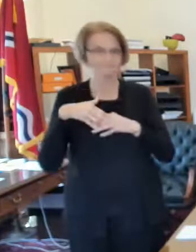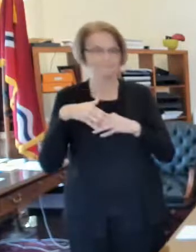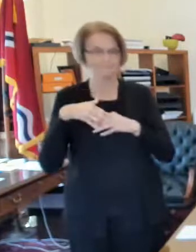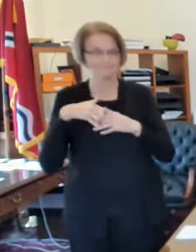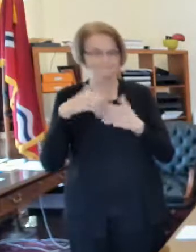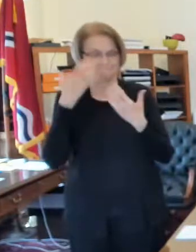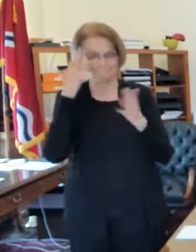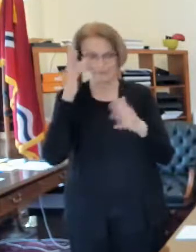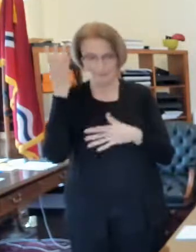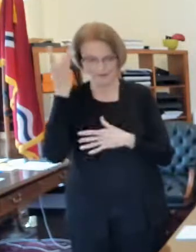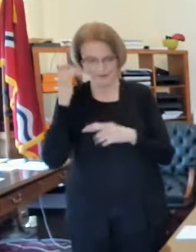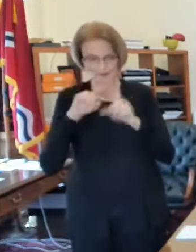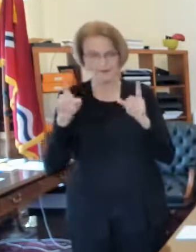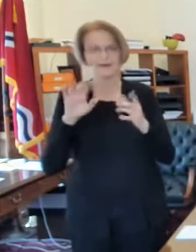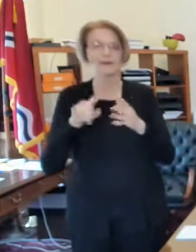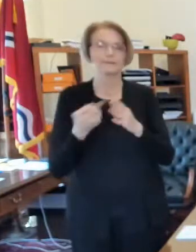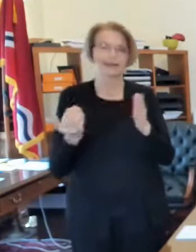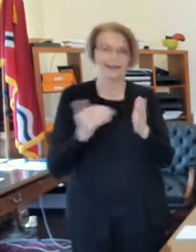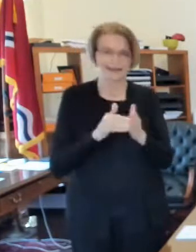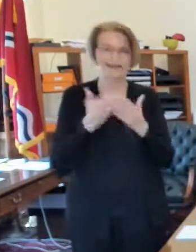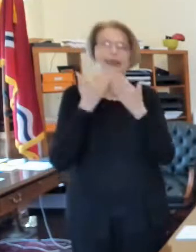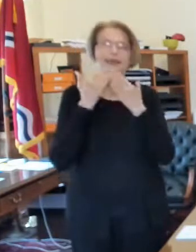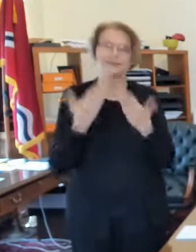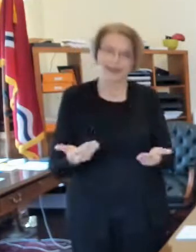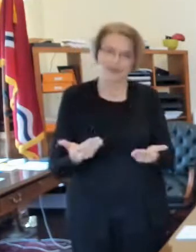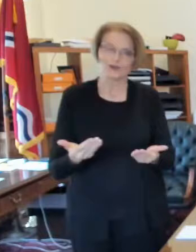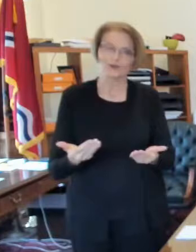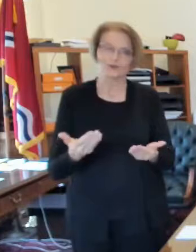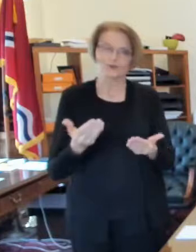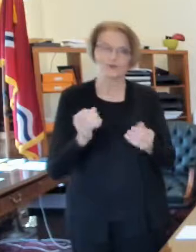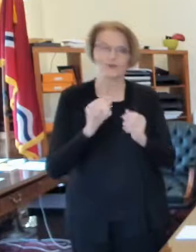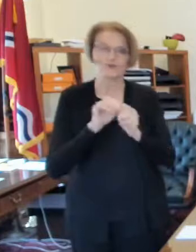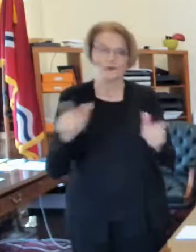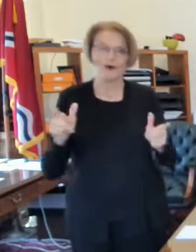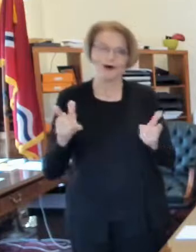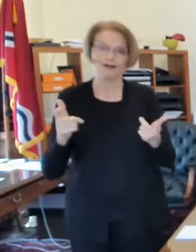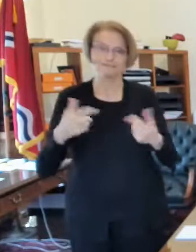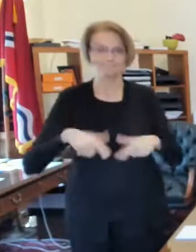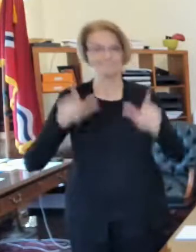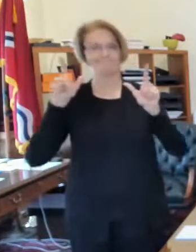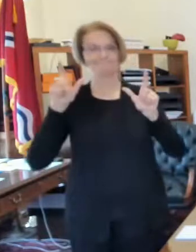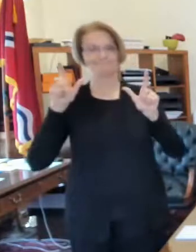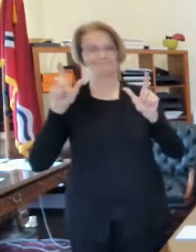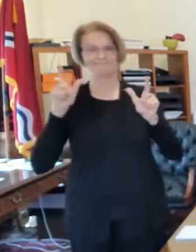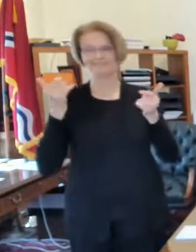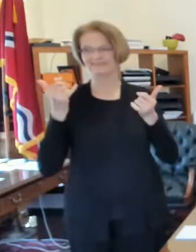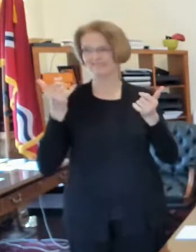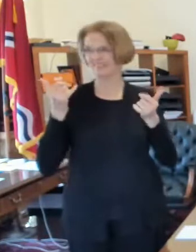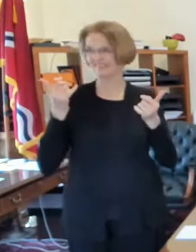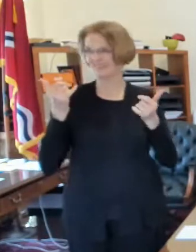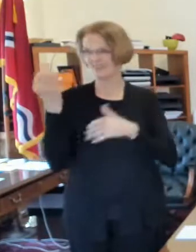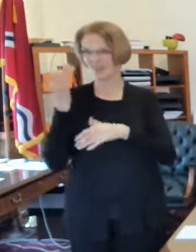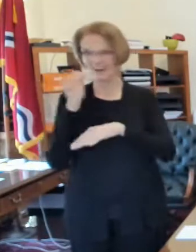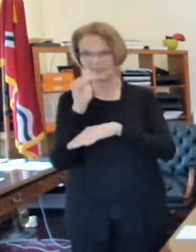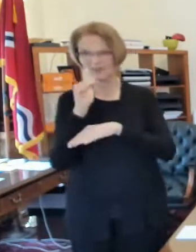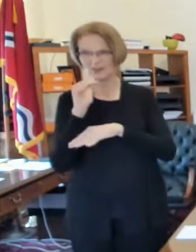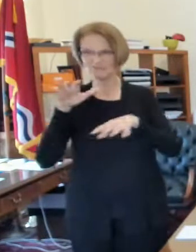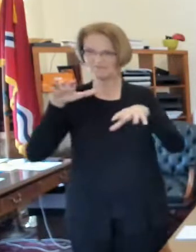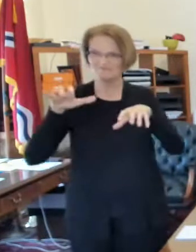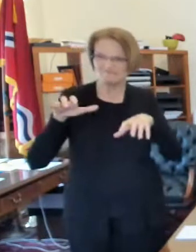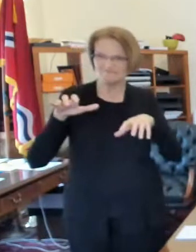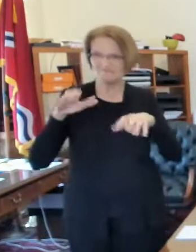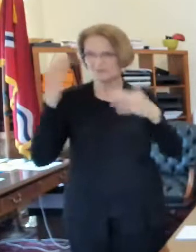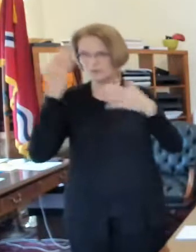so let me begin again by just saying thank you all for being with us on this kind of dreary Friday afternoon